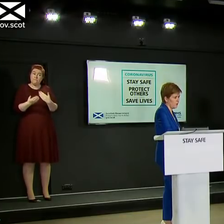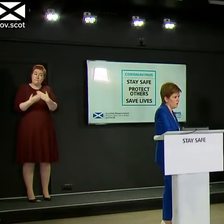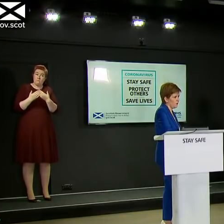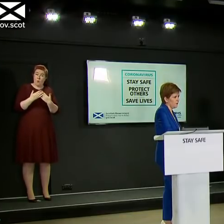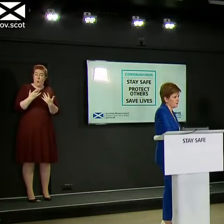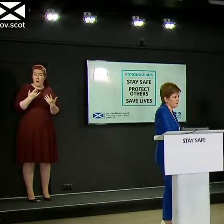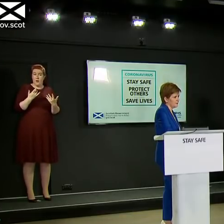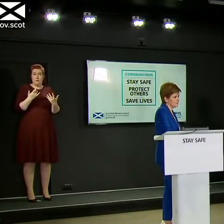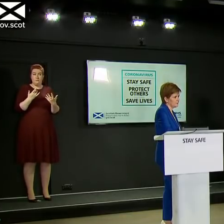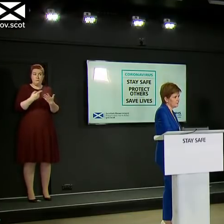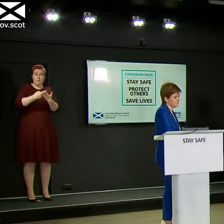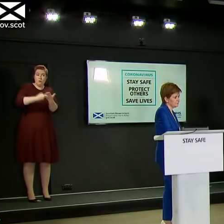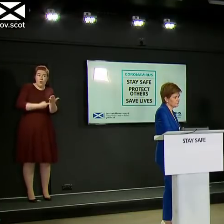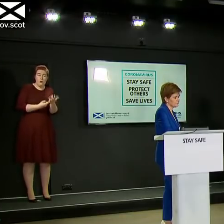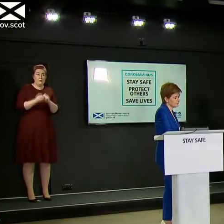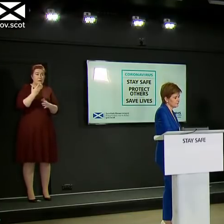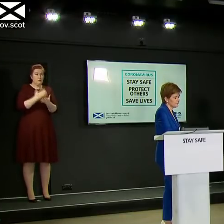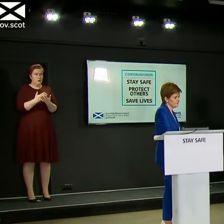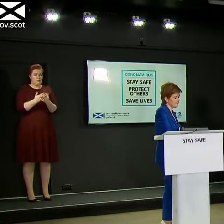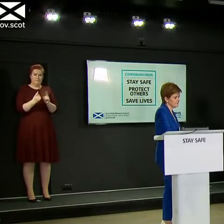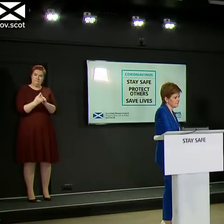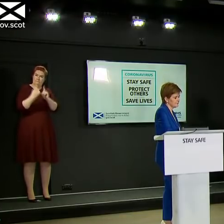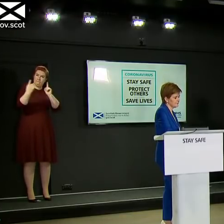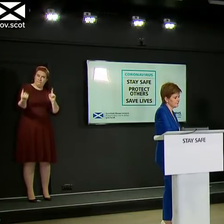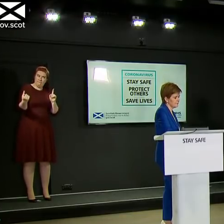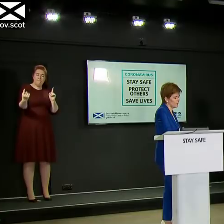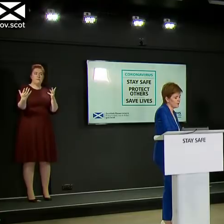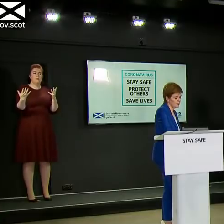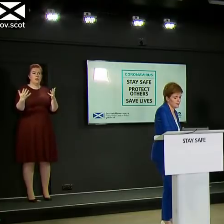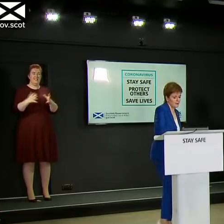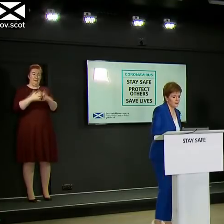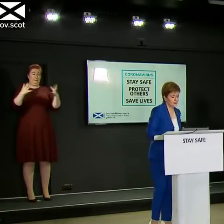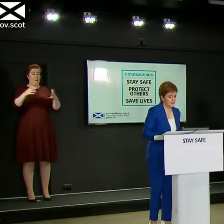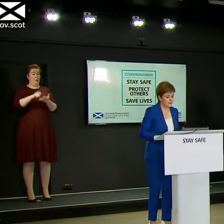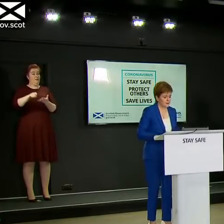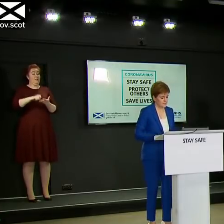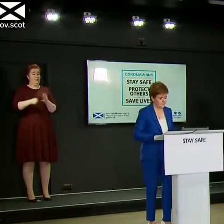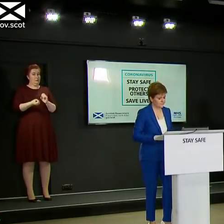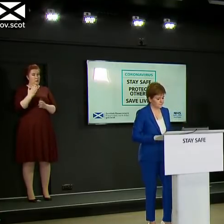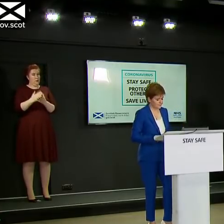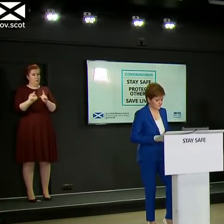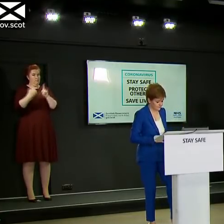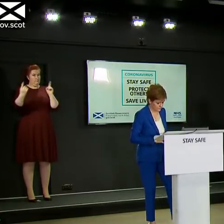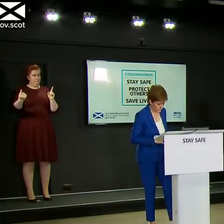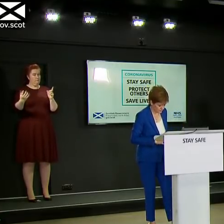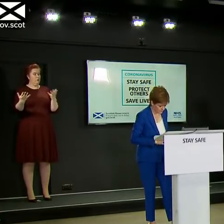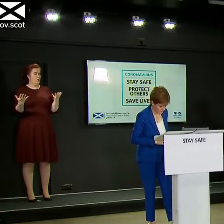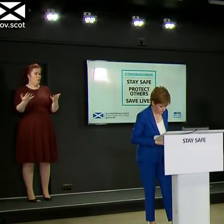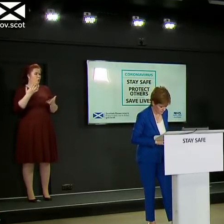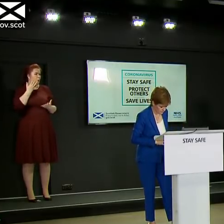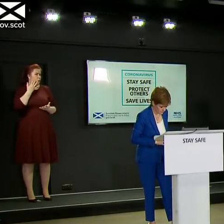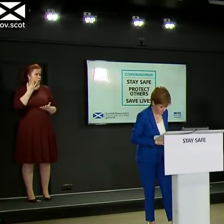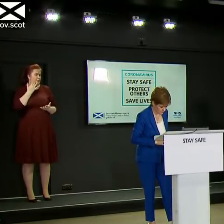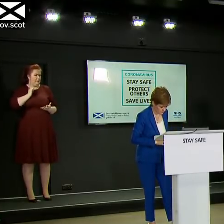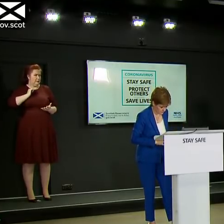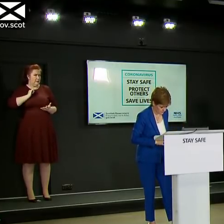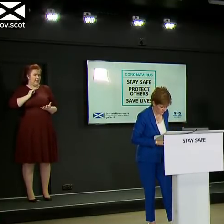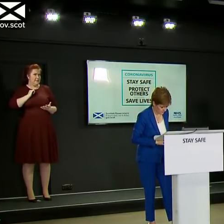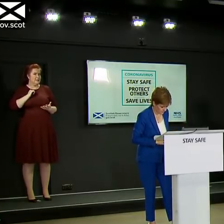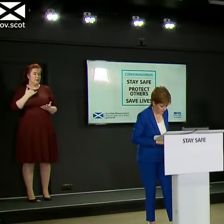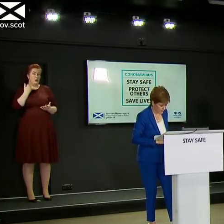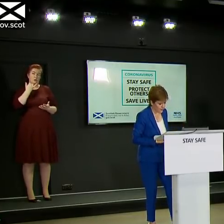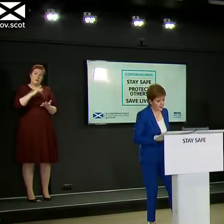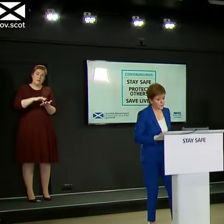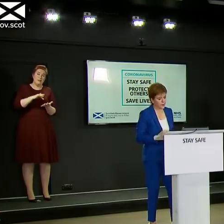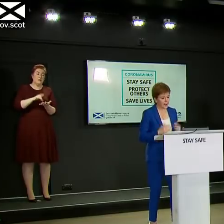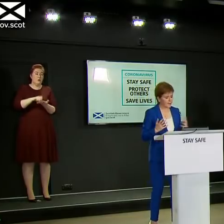checks, social distancing is being maintained within larger workplaces? And when can we expect non-essential call